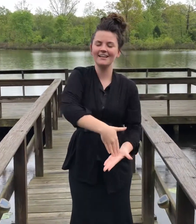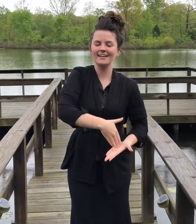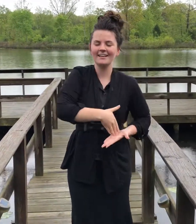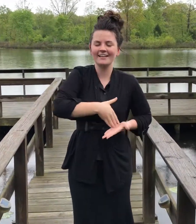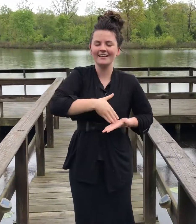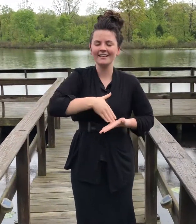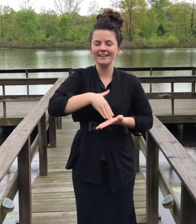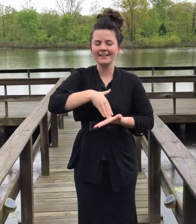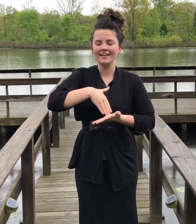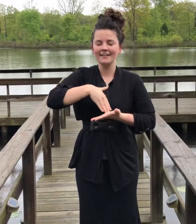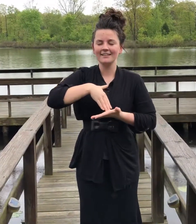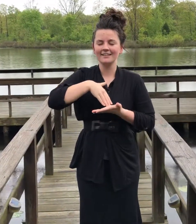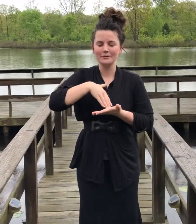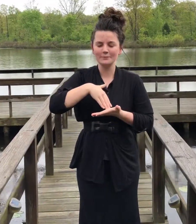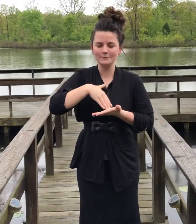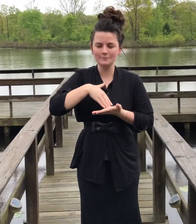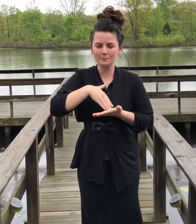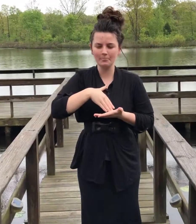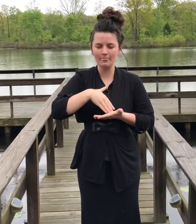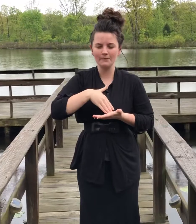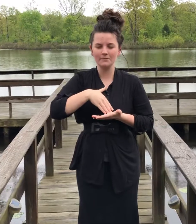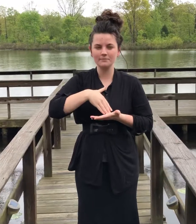Amen Amen Amen Amen Amen